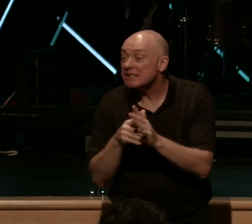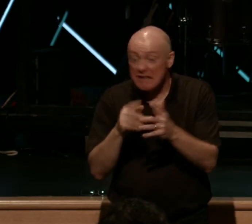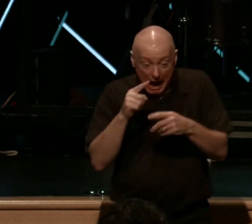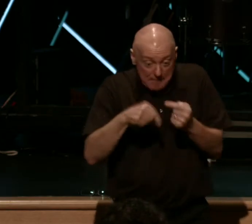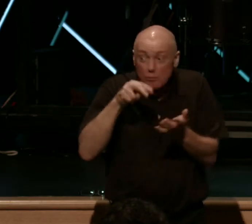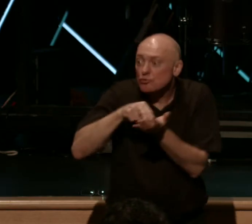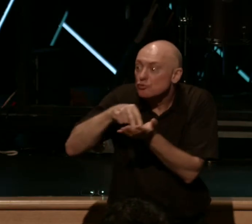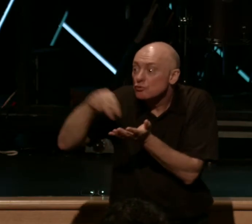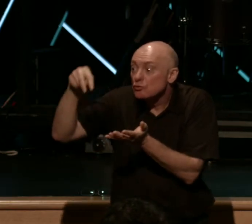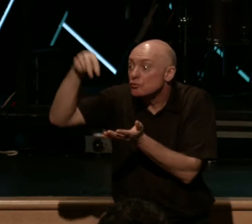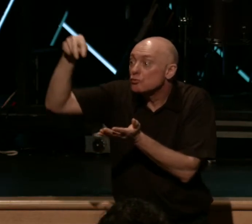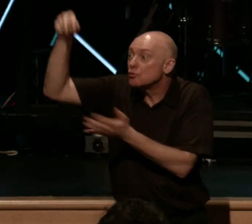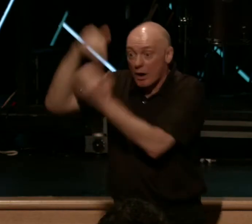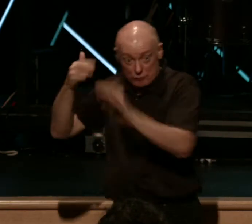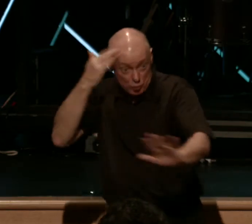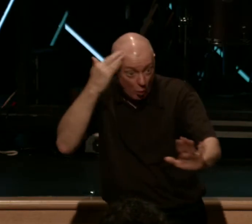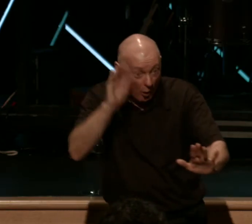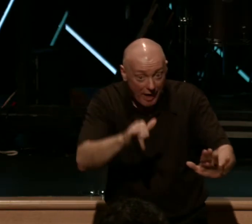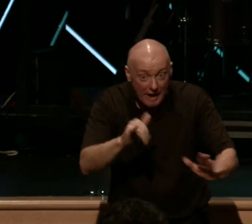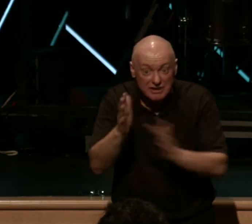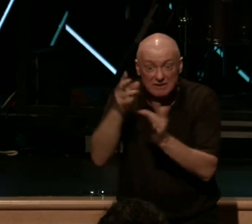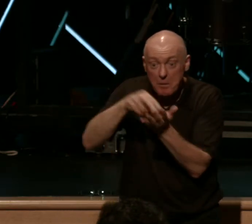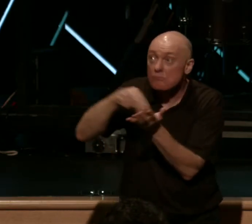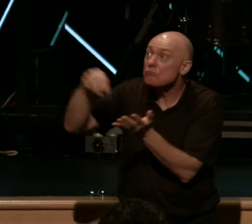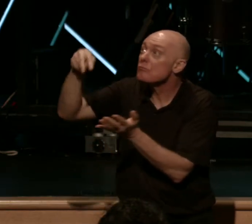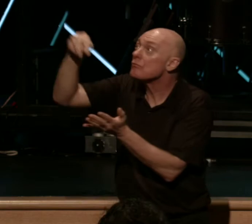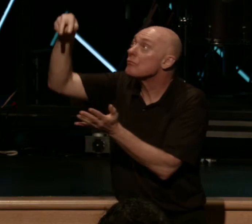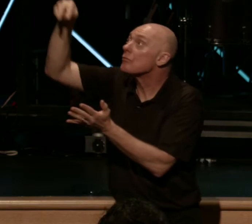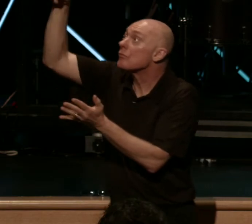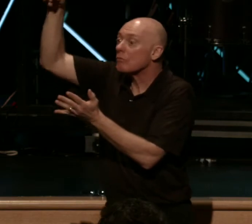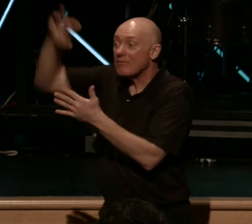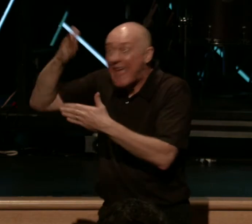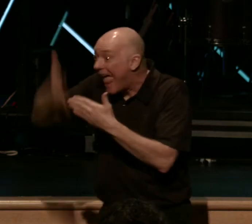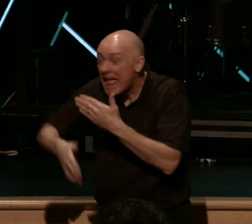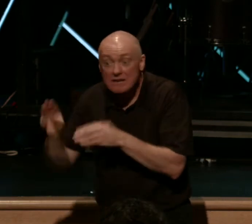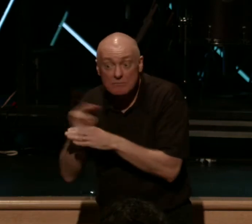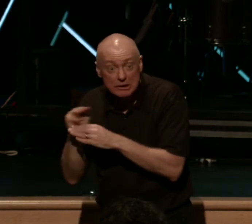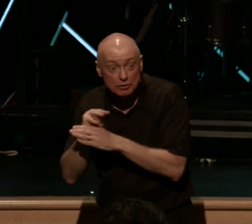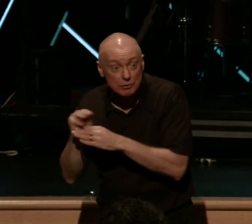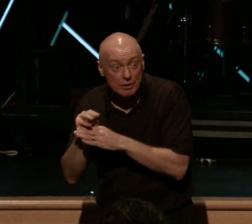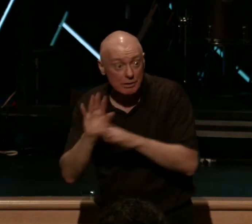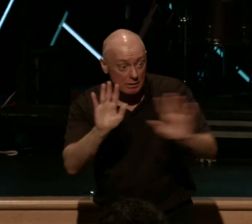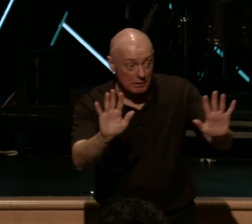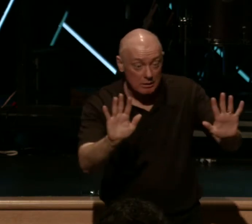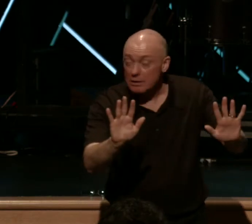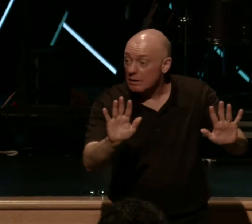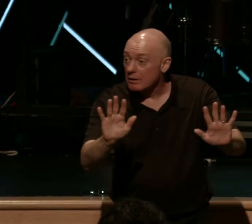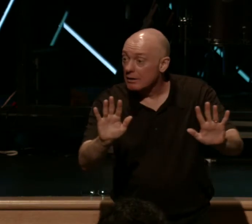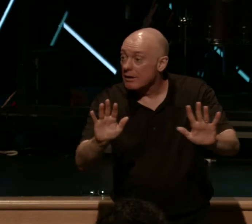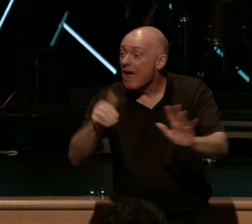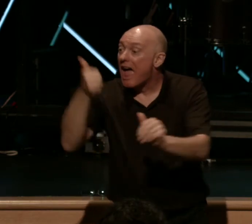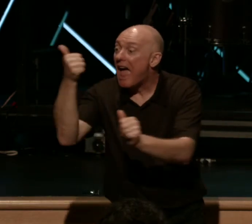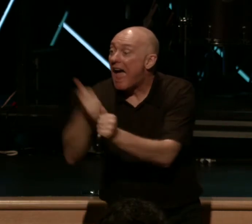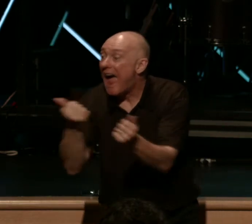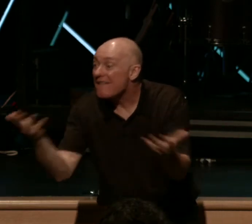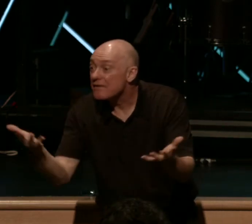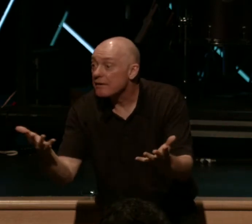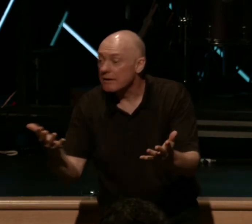He's going to go into heaven. He's going to be with the Father. This is the end of his ministry. And I want to submit to you, everything up to this point